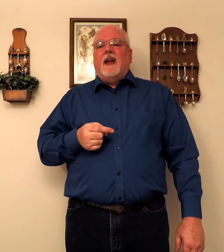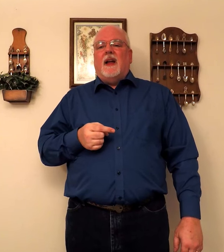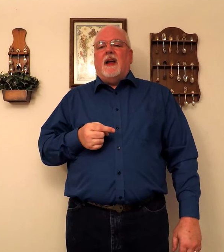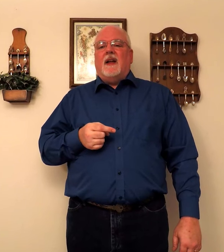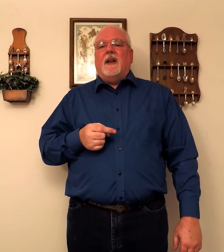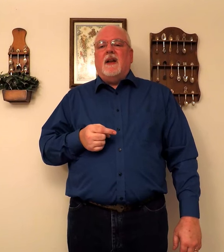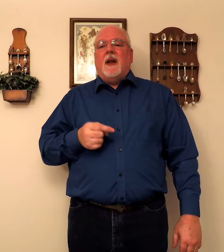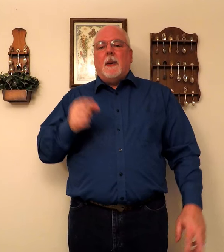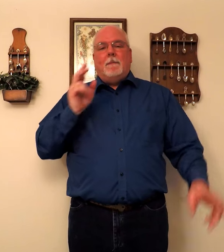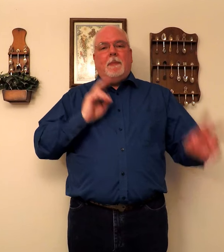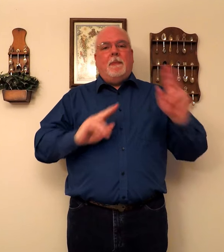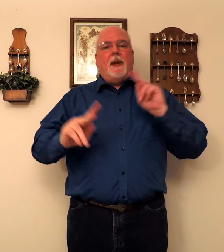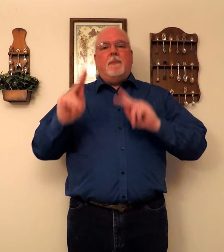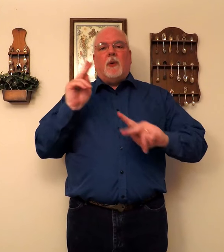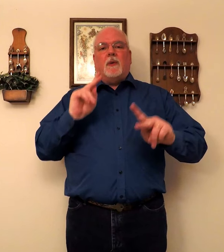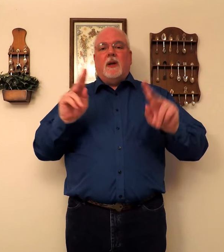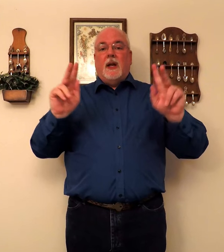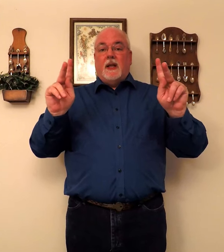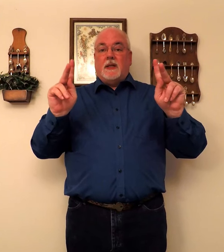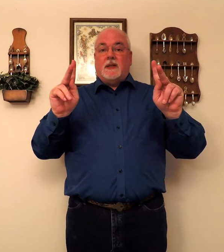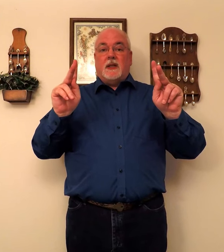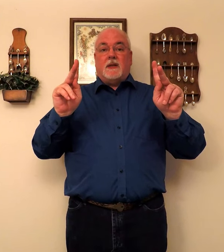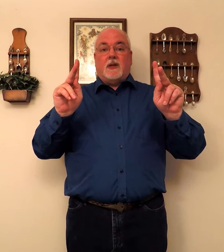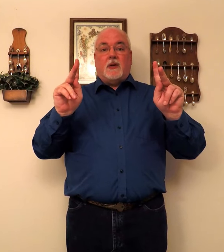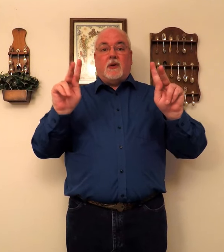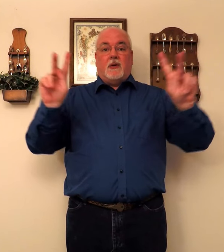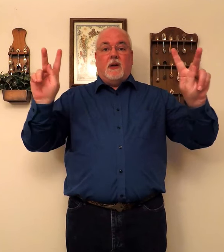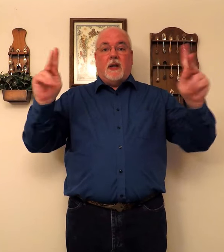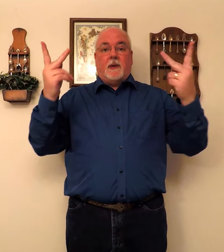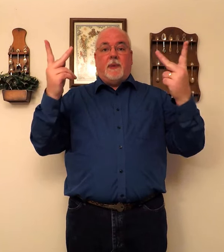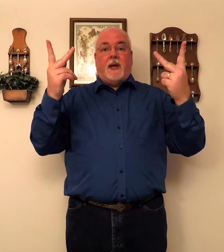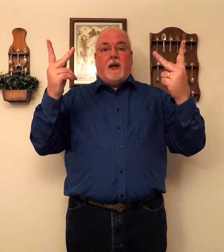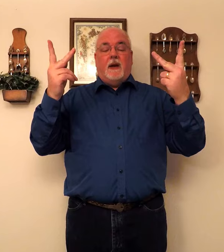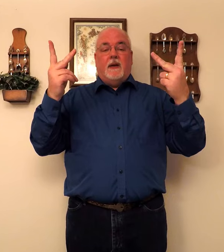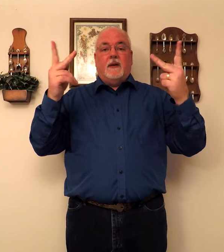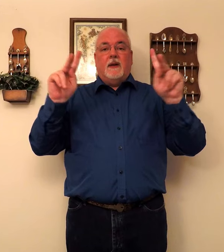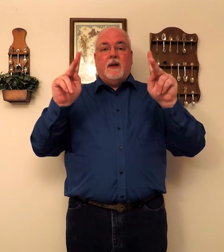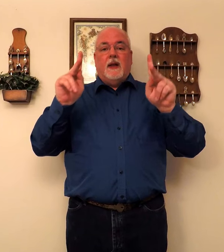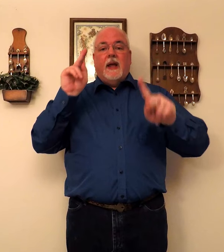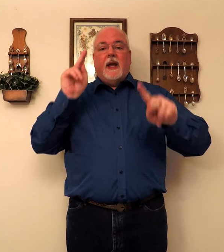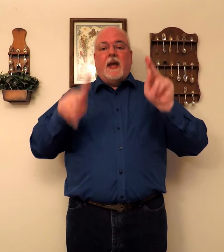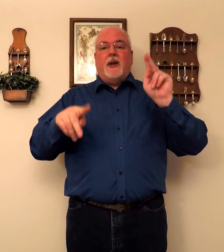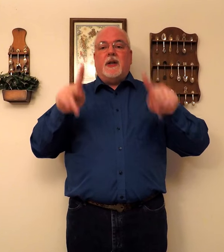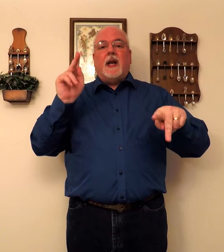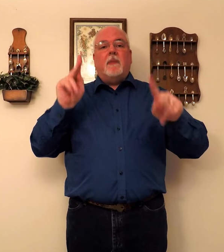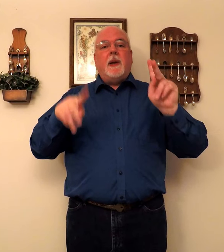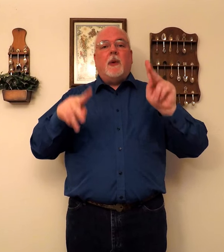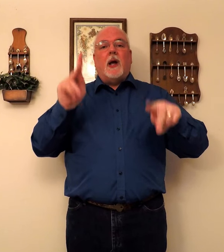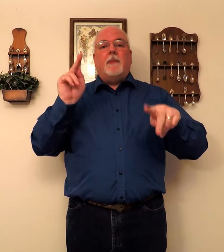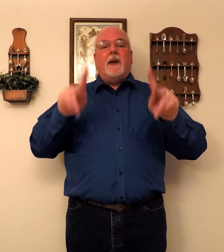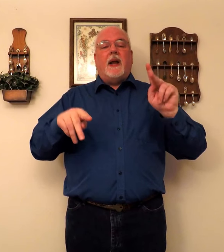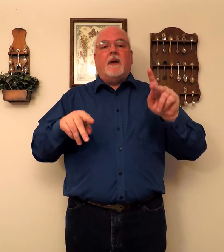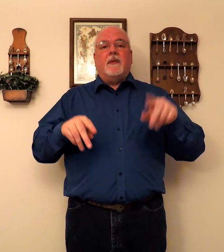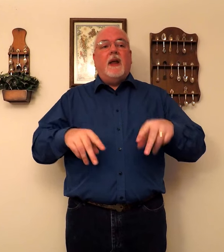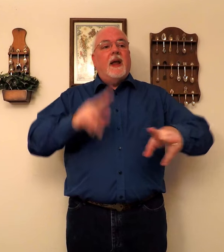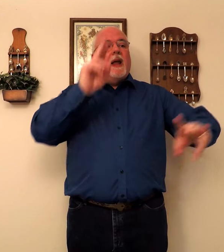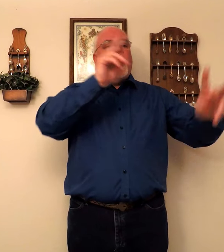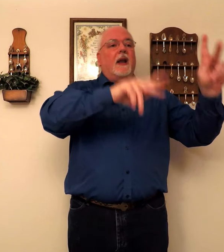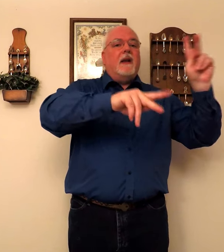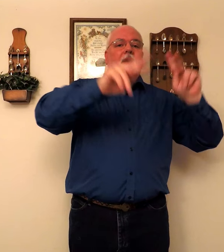Uh, people. This is a letter P. And they just kind of people up and down. And